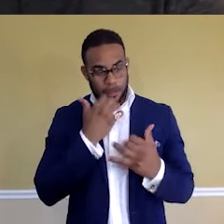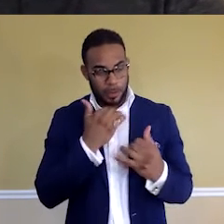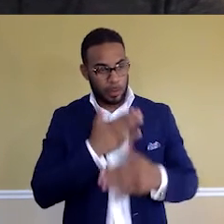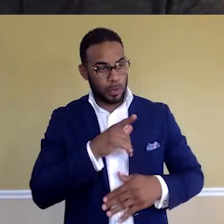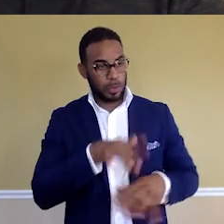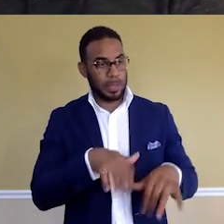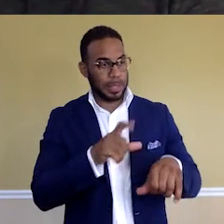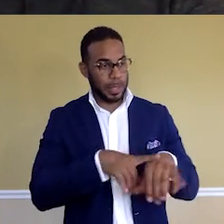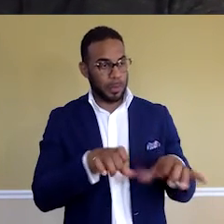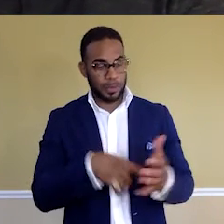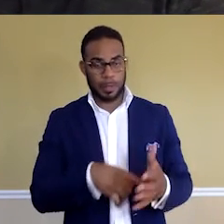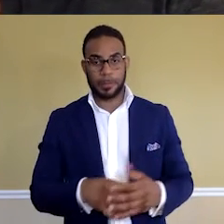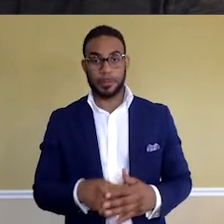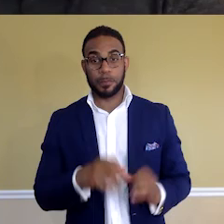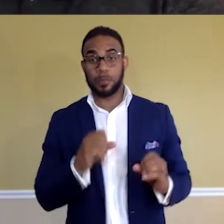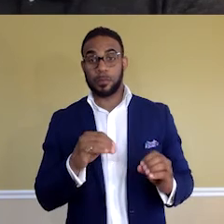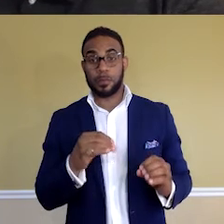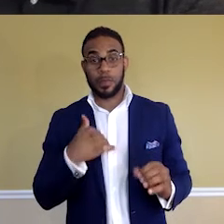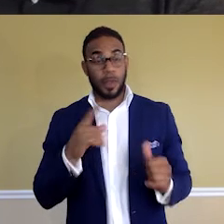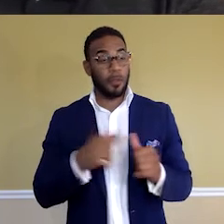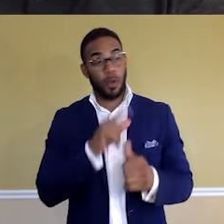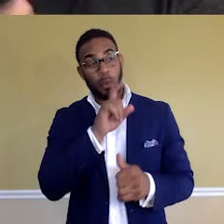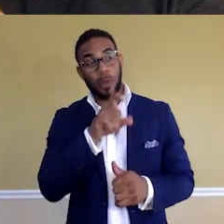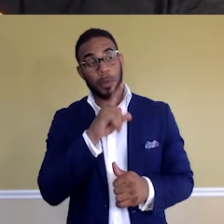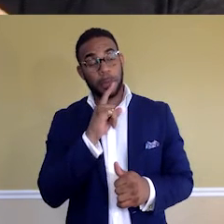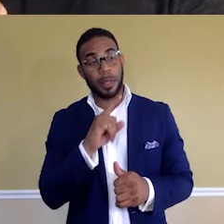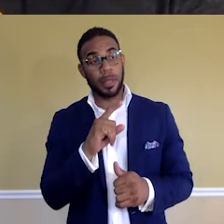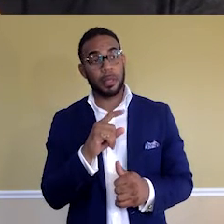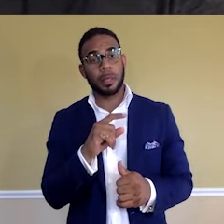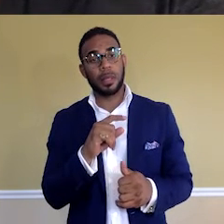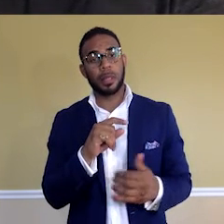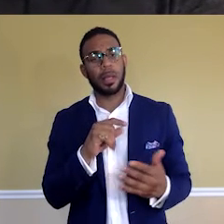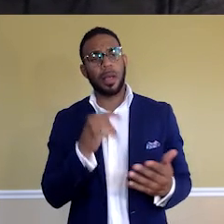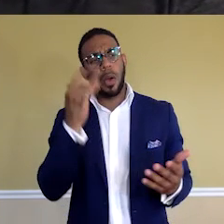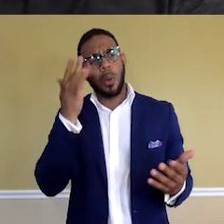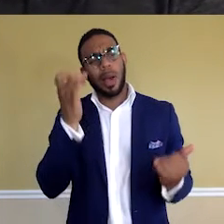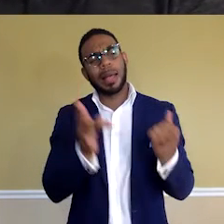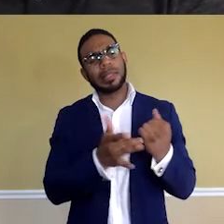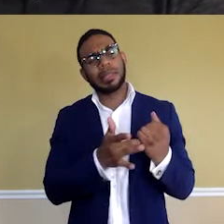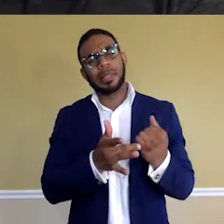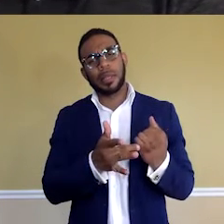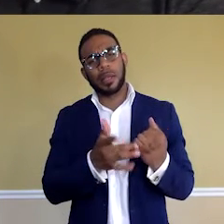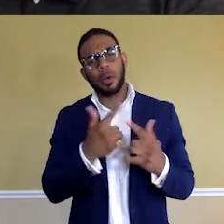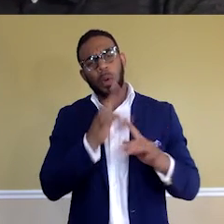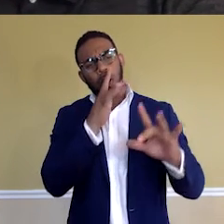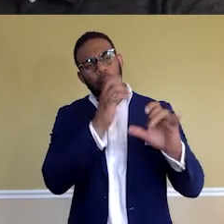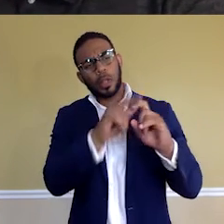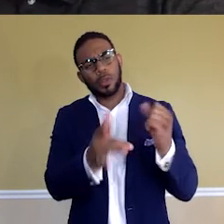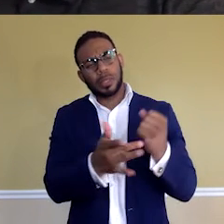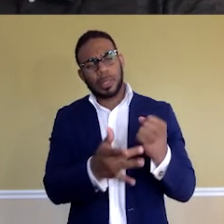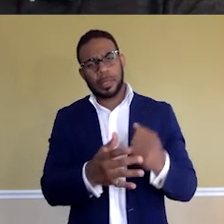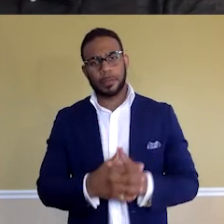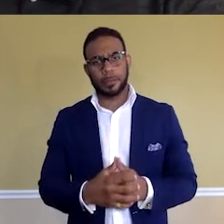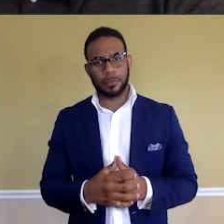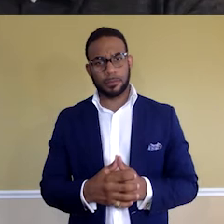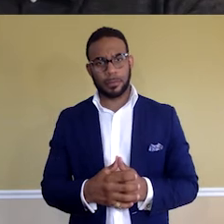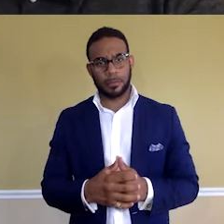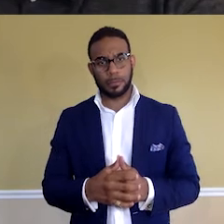your time to do this. So my first question would be, why tech? What attracted you to tech? So I